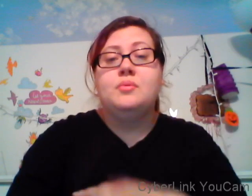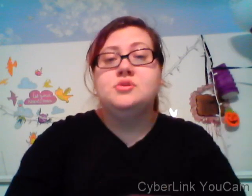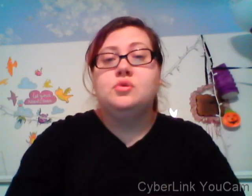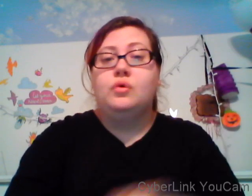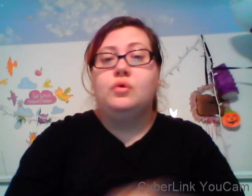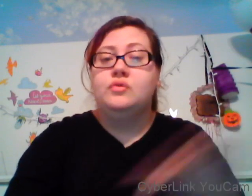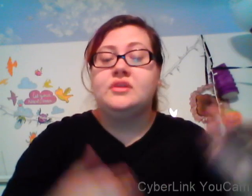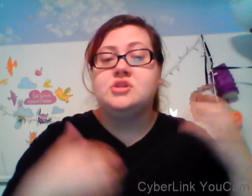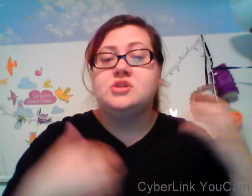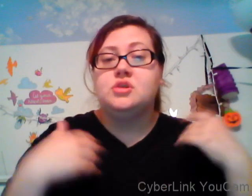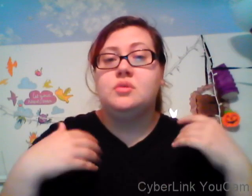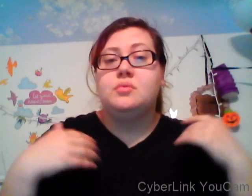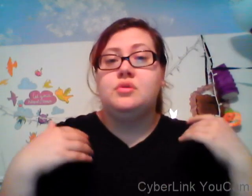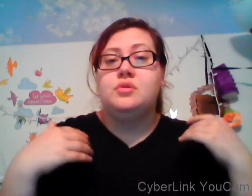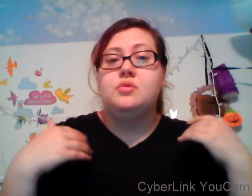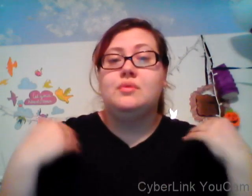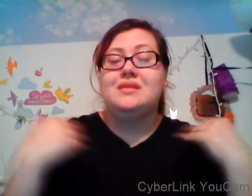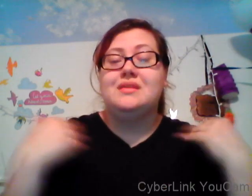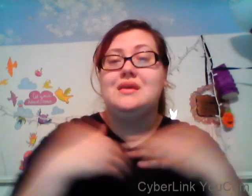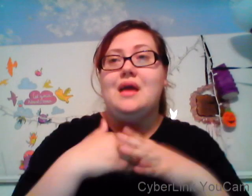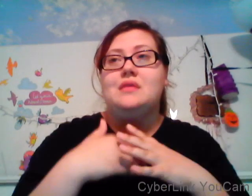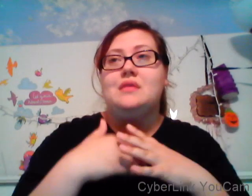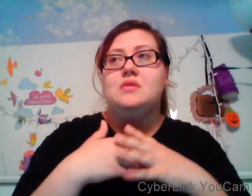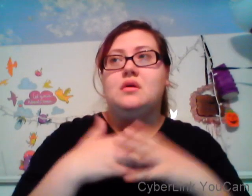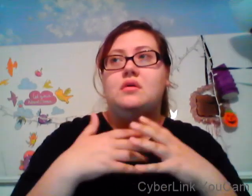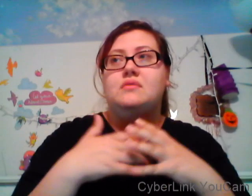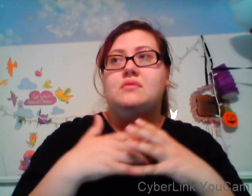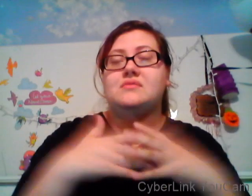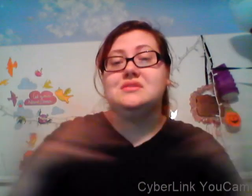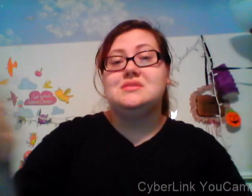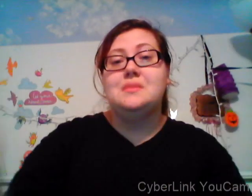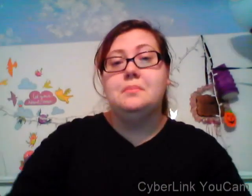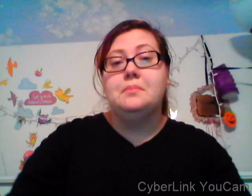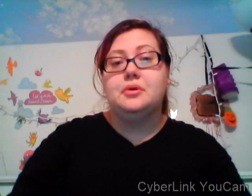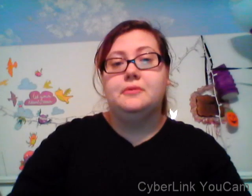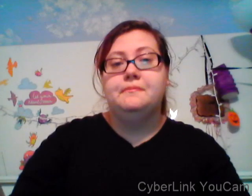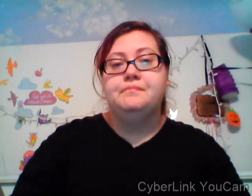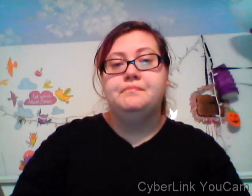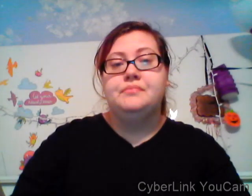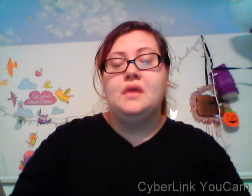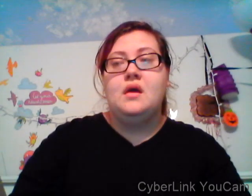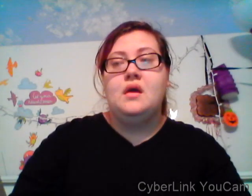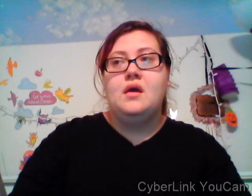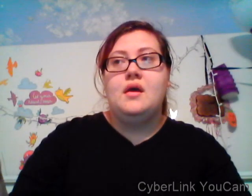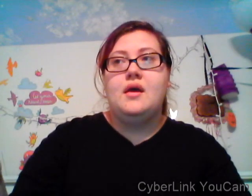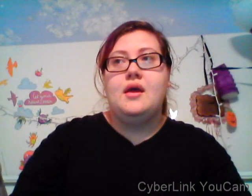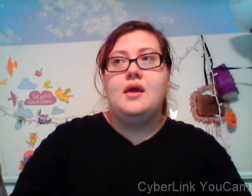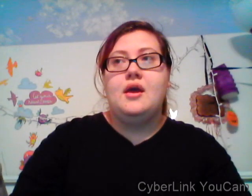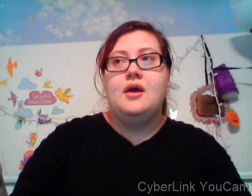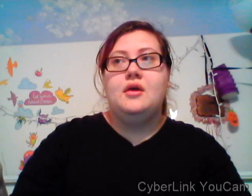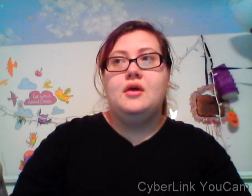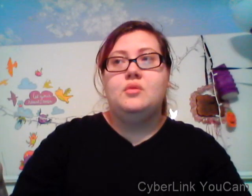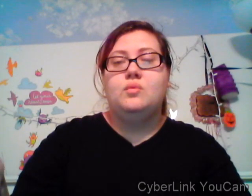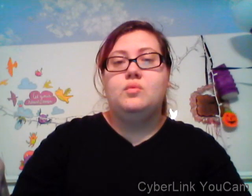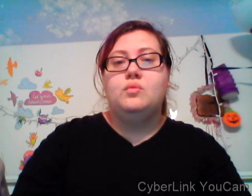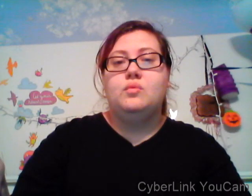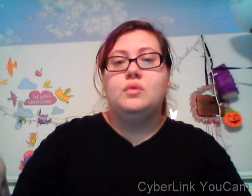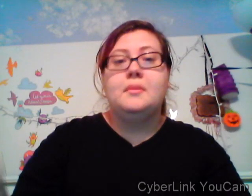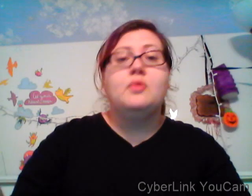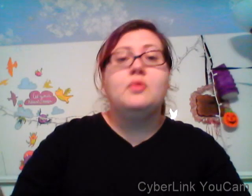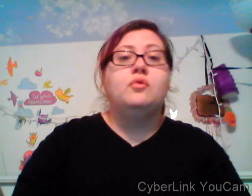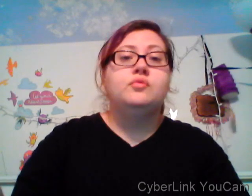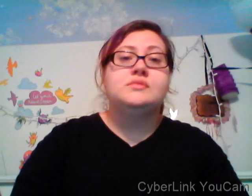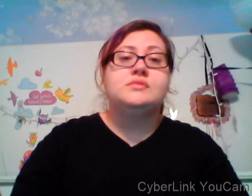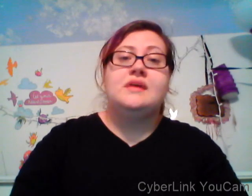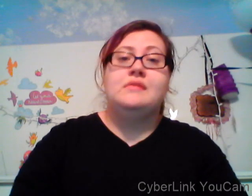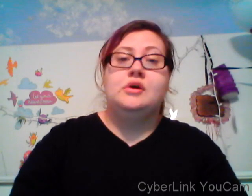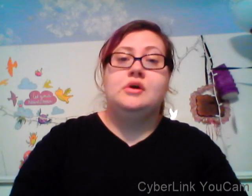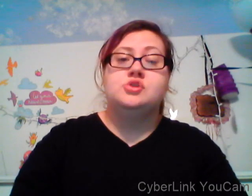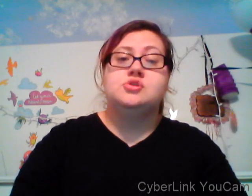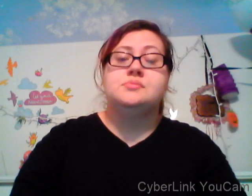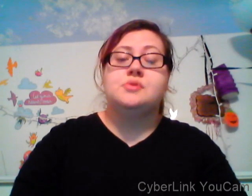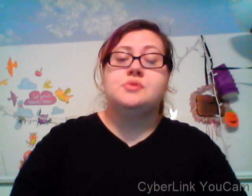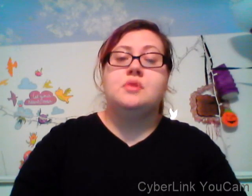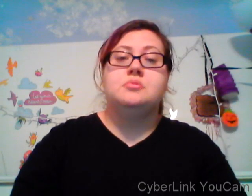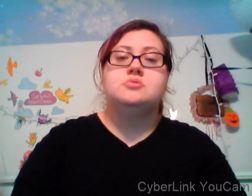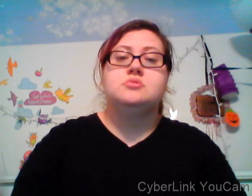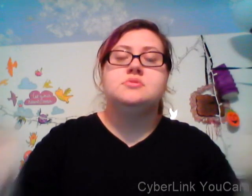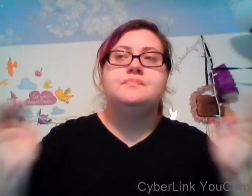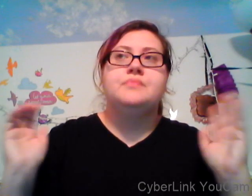my birthday is Saturday um I will be turning 19 and this kind of